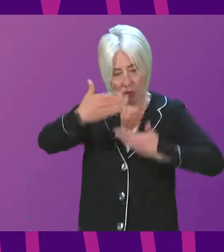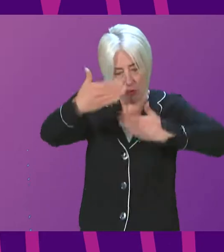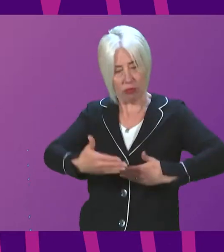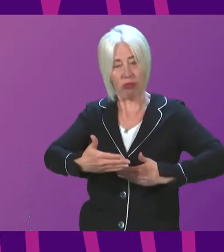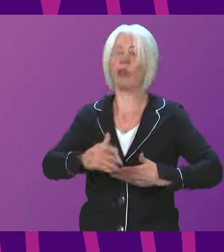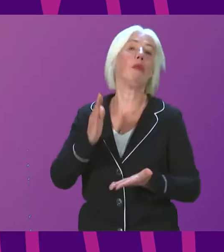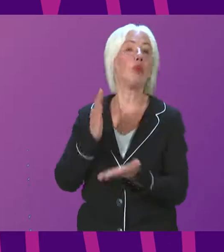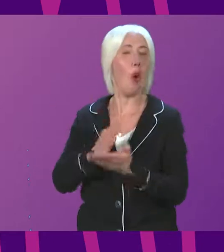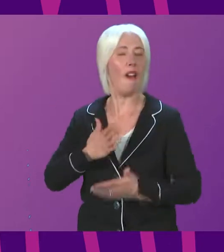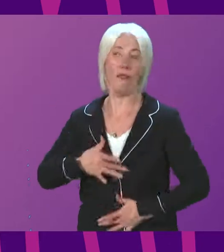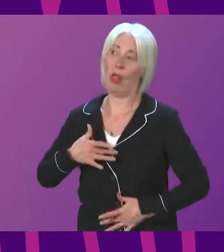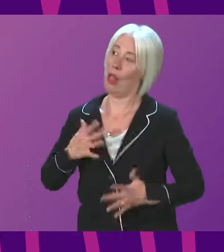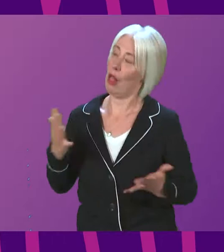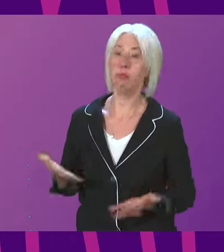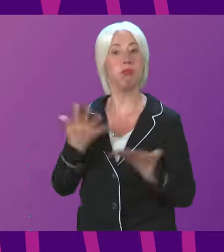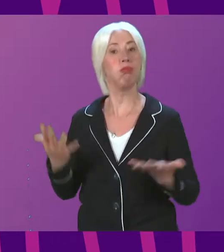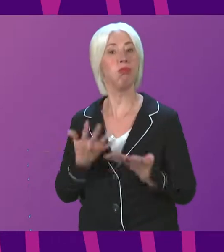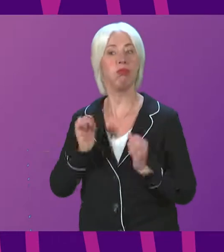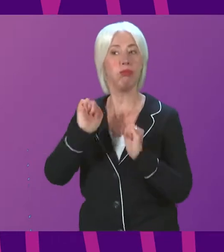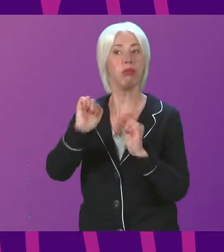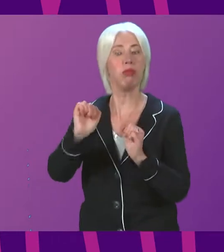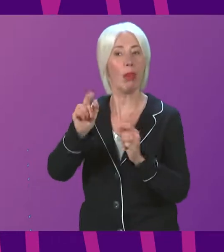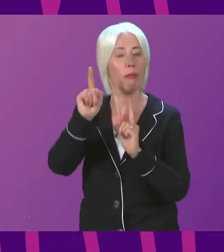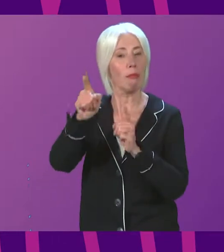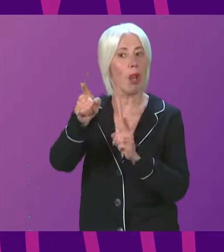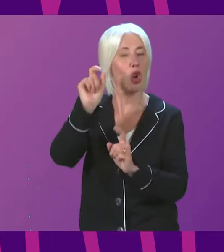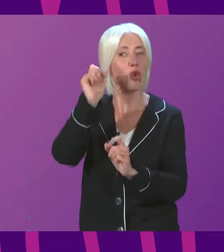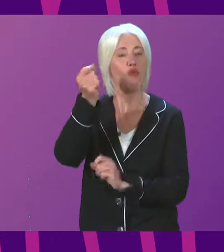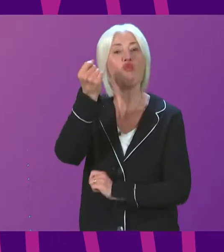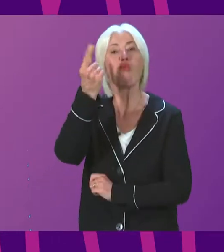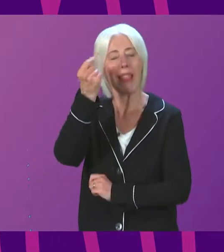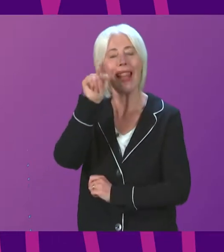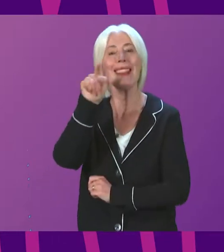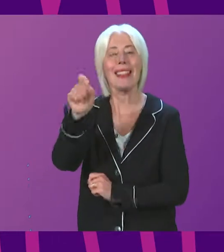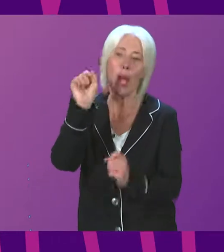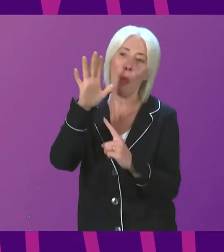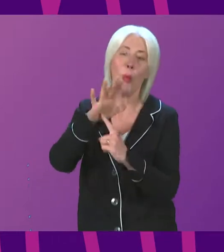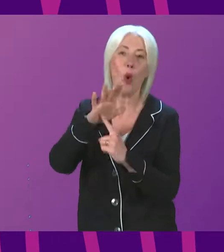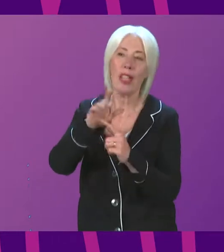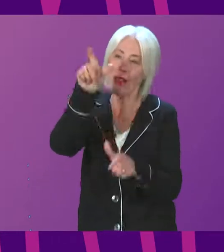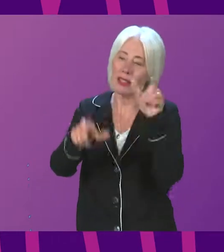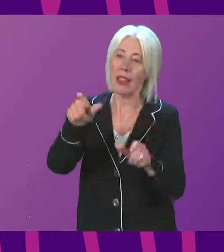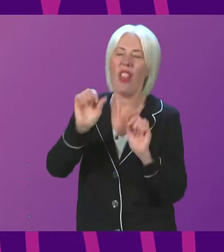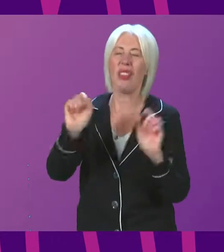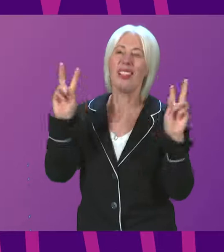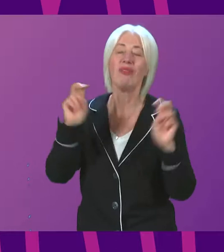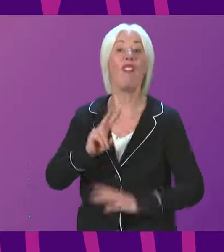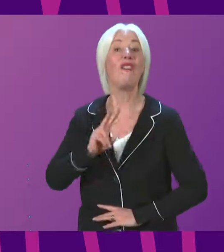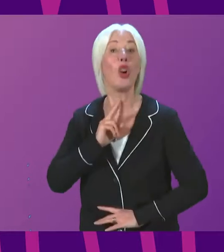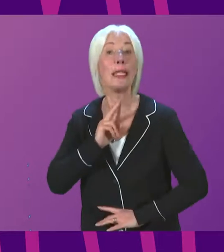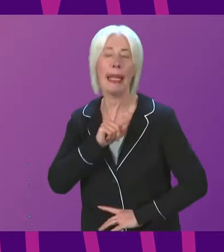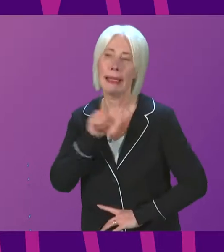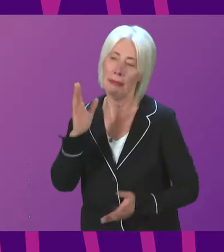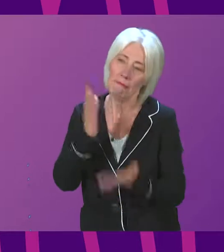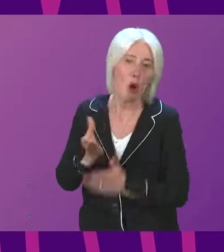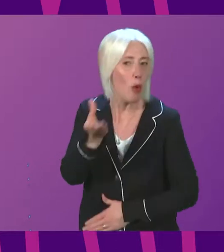I am encouraged that Lady Poole recognises the importance of ensuring that the voices of all those affected are heard.